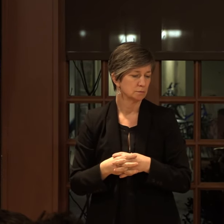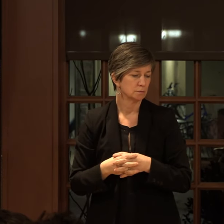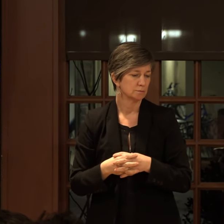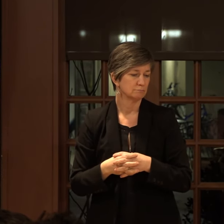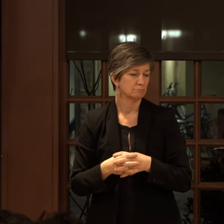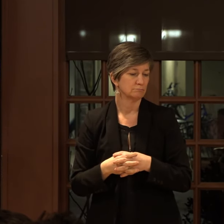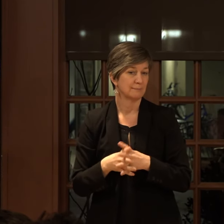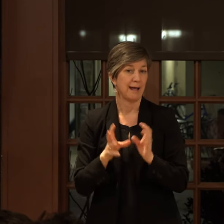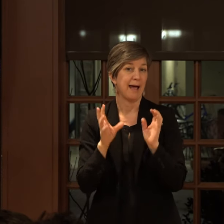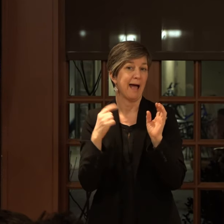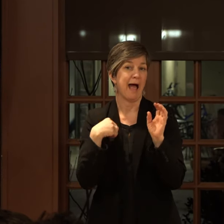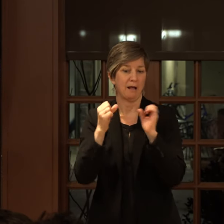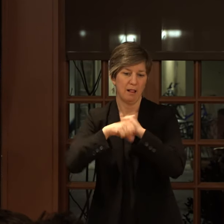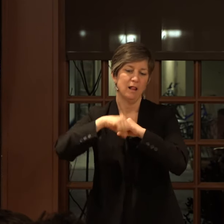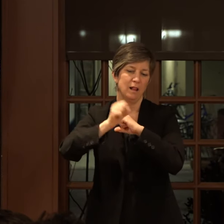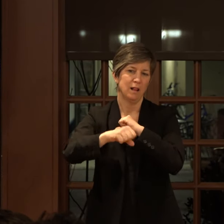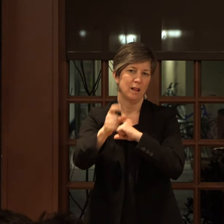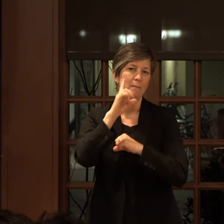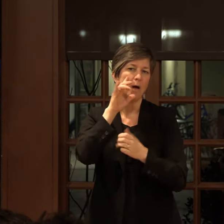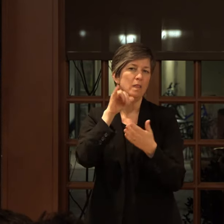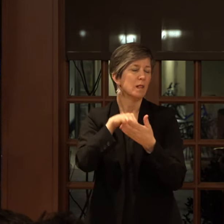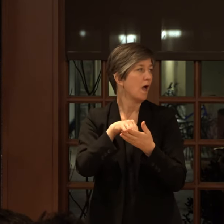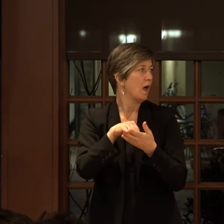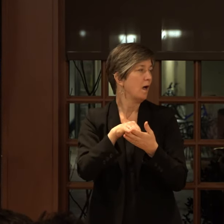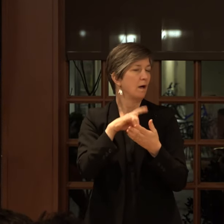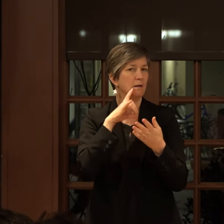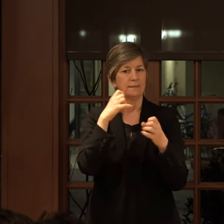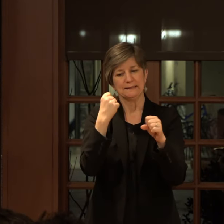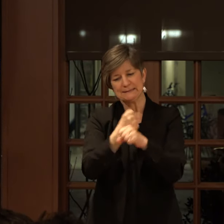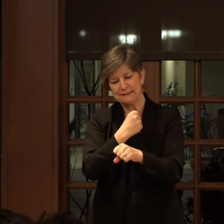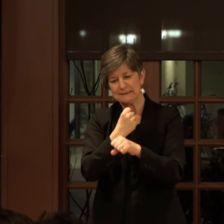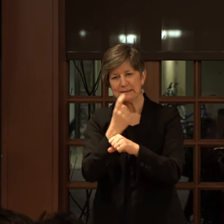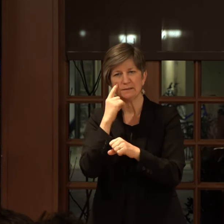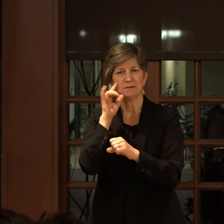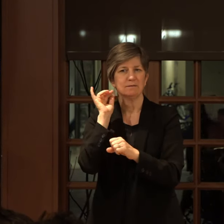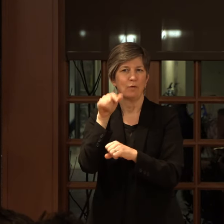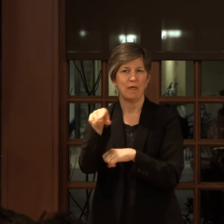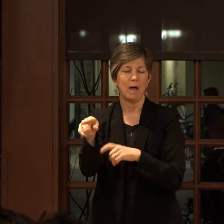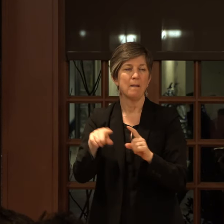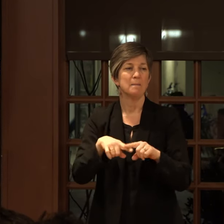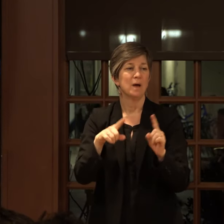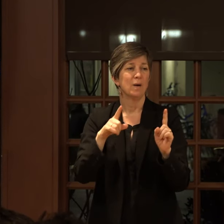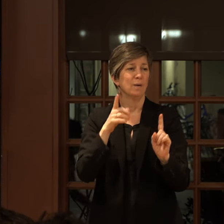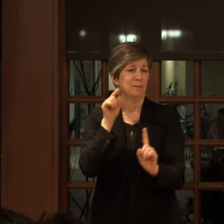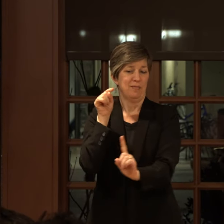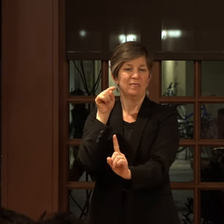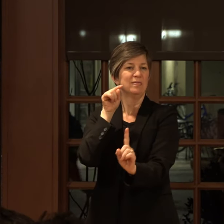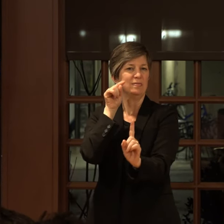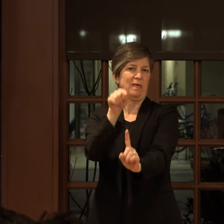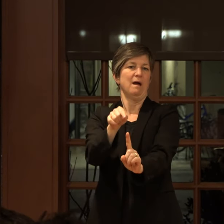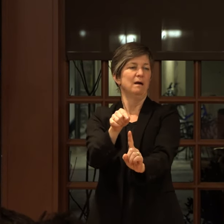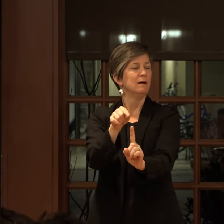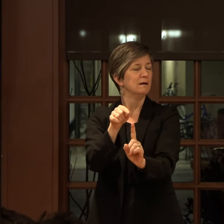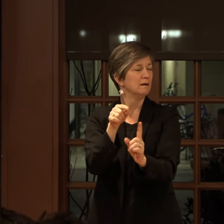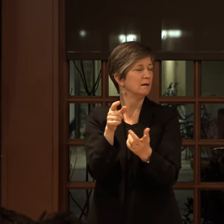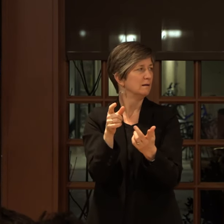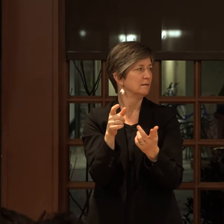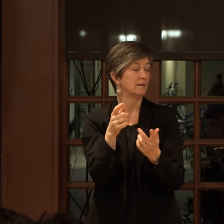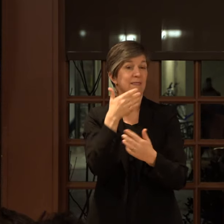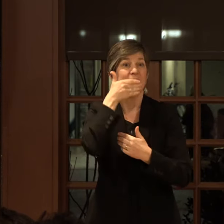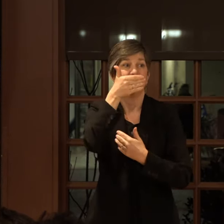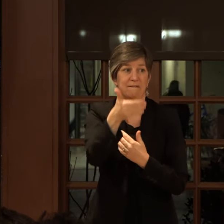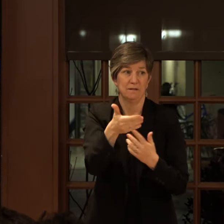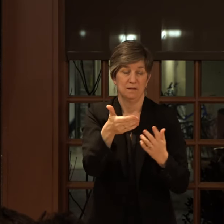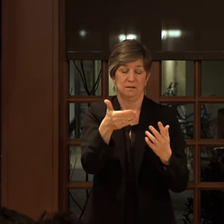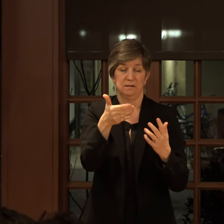And I could speak on and on and on to the statistics around all of that, but I think that's really where we're at. don't think, thankfully,